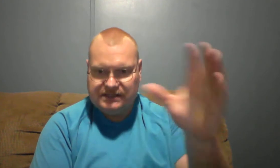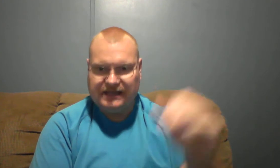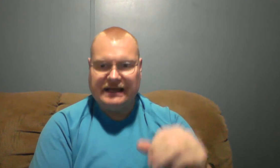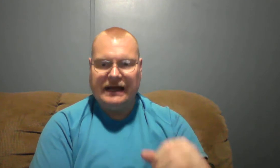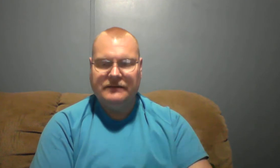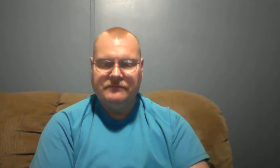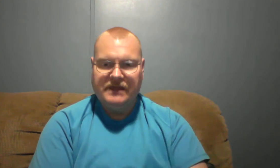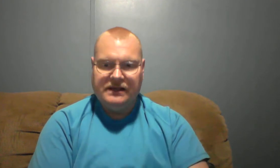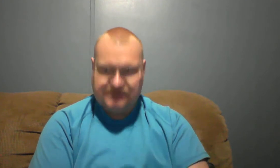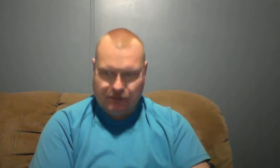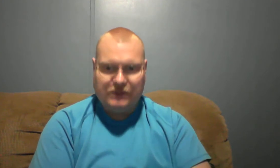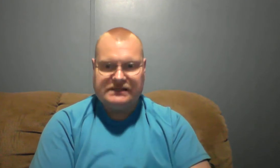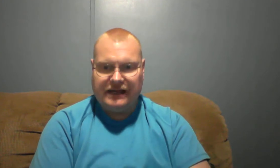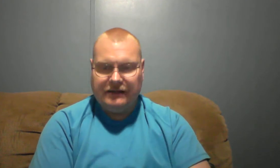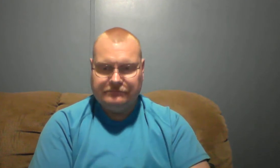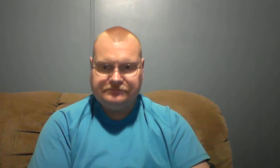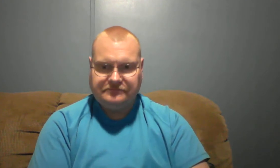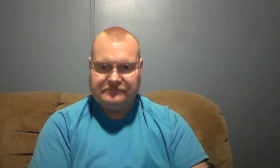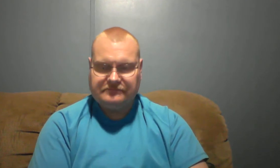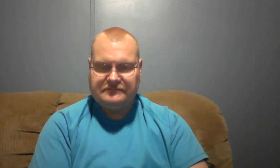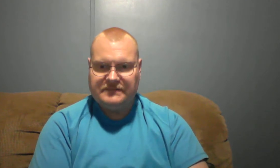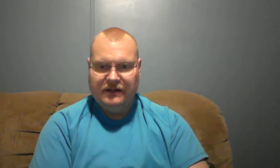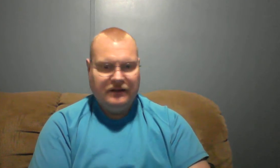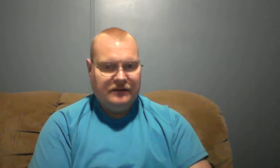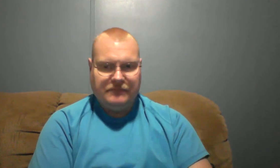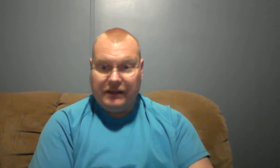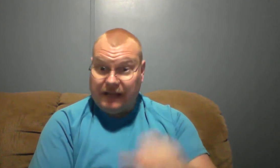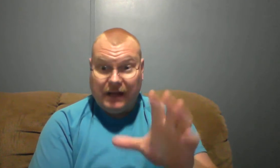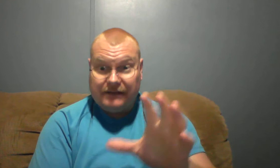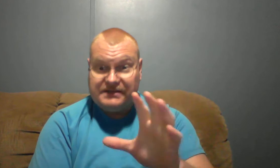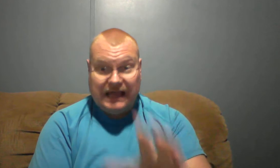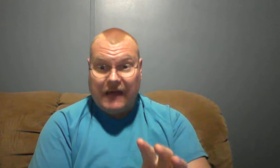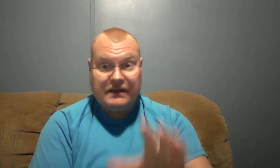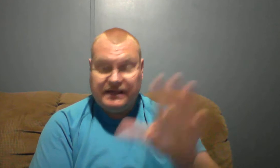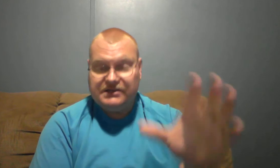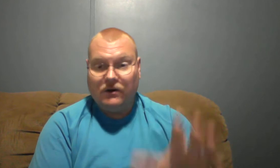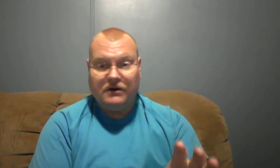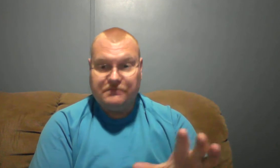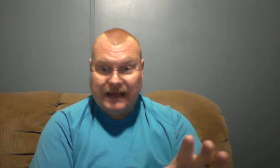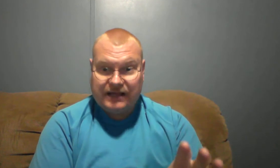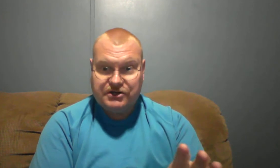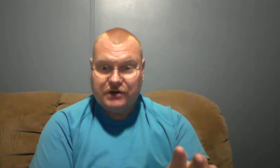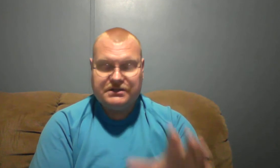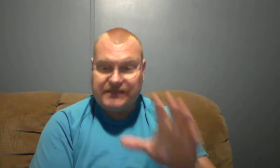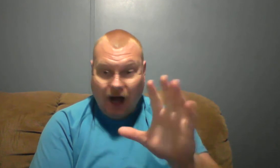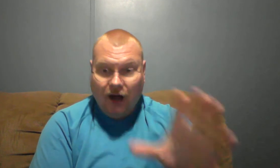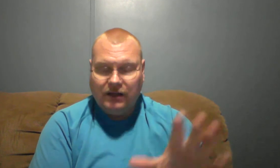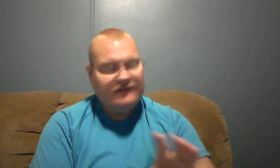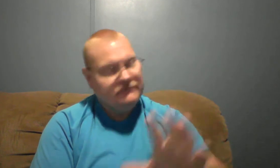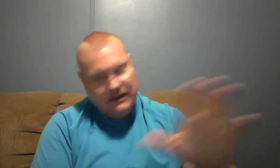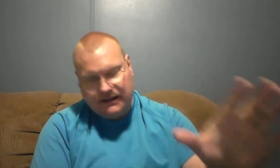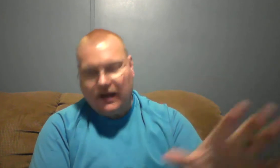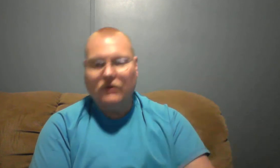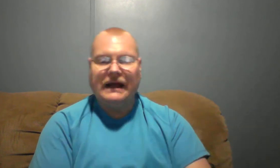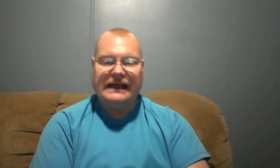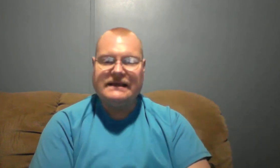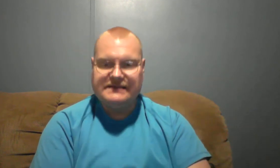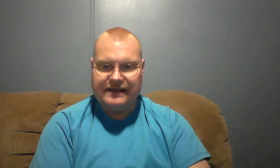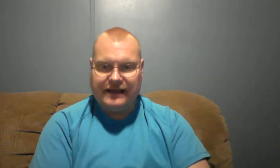Sunday night, some Wednesday night. Am I slamming these large megachurches, all of them? No, I can't say that